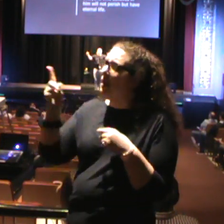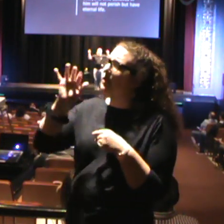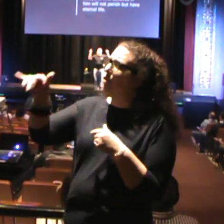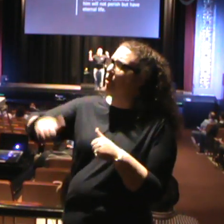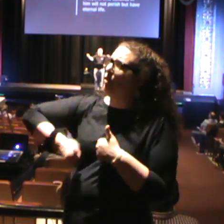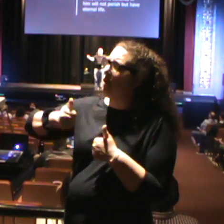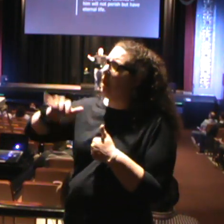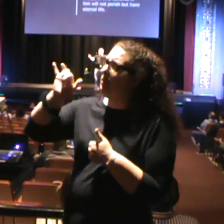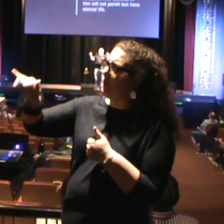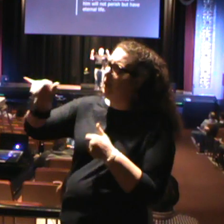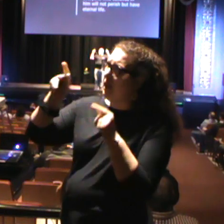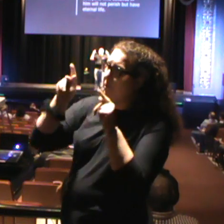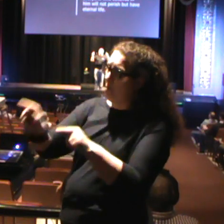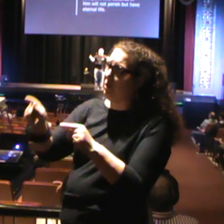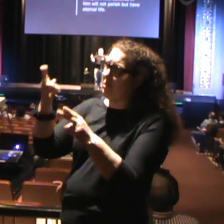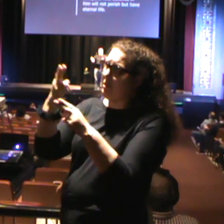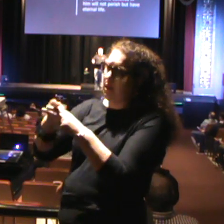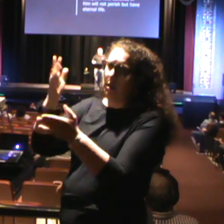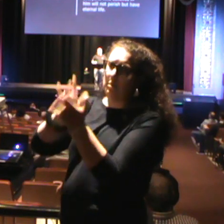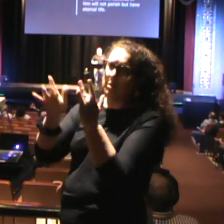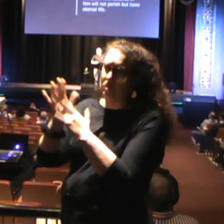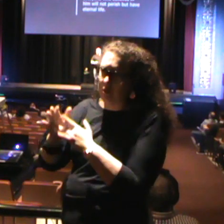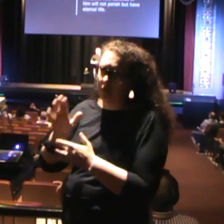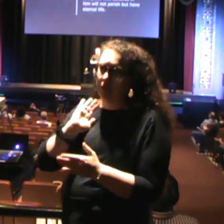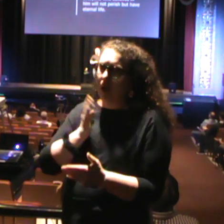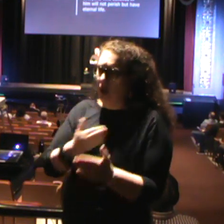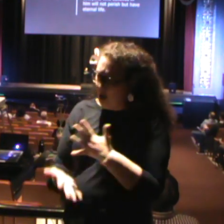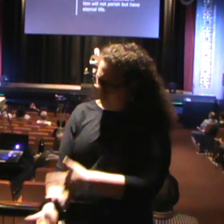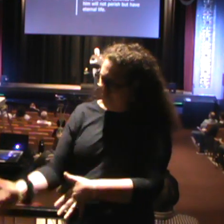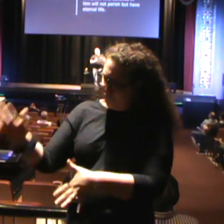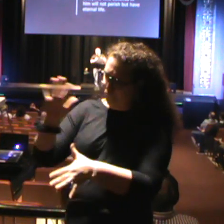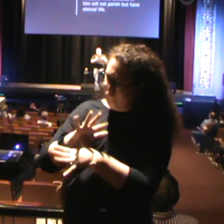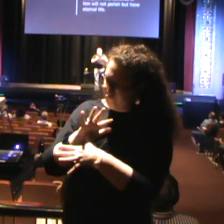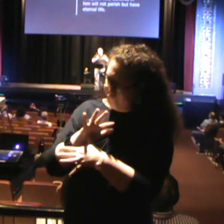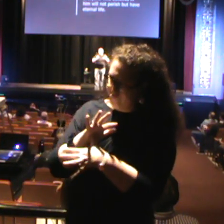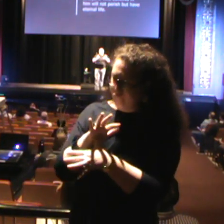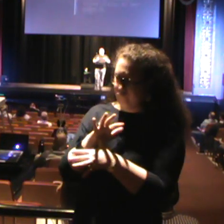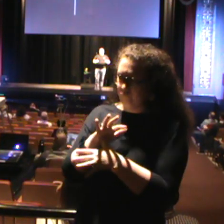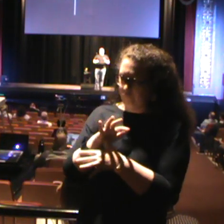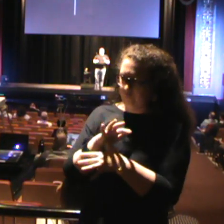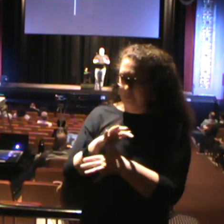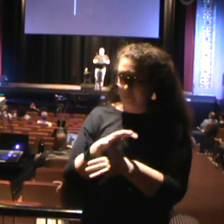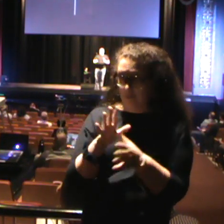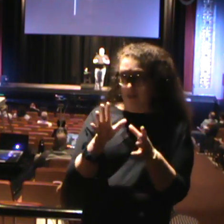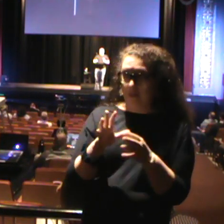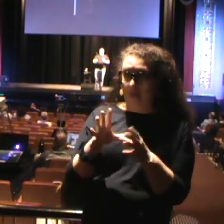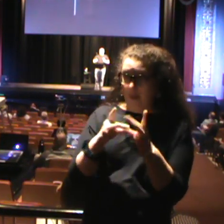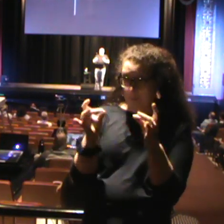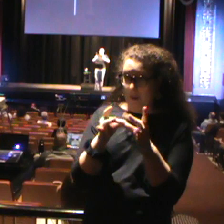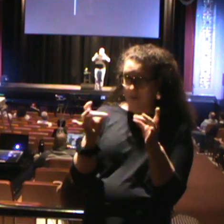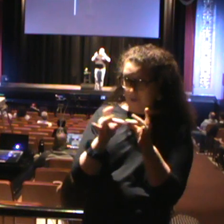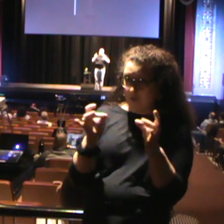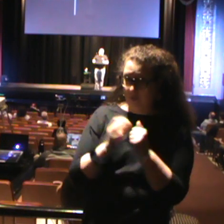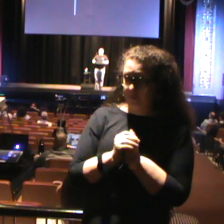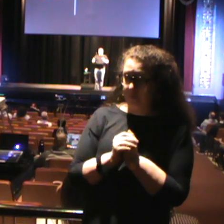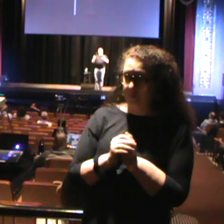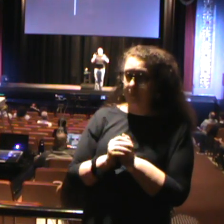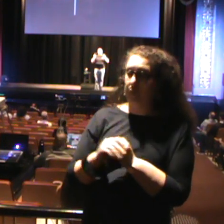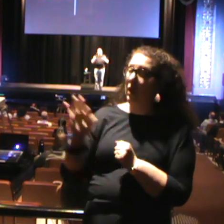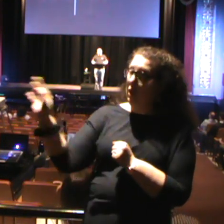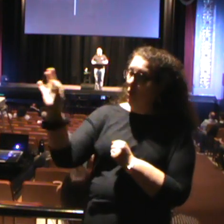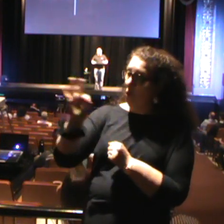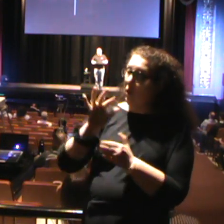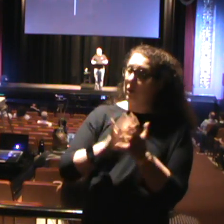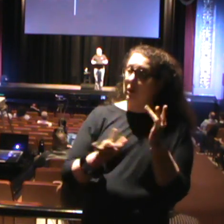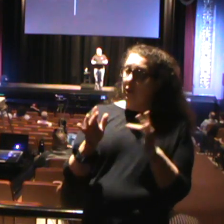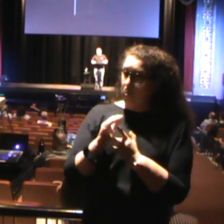And his name is Jesus. Lord, crown Mary's message is to preach